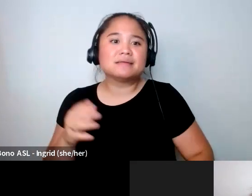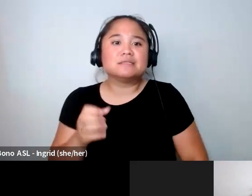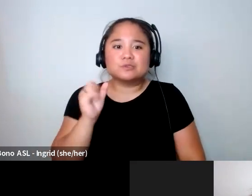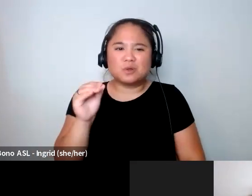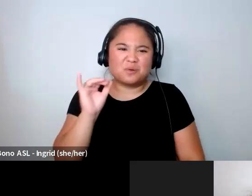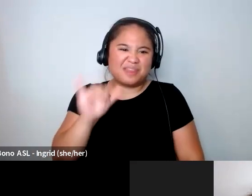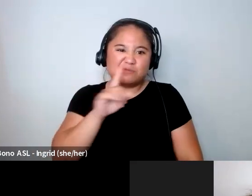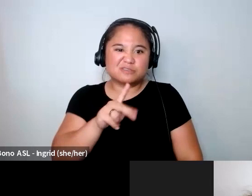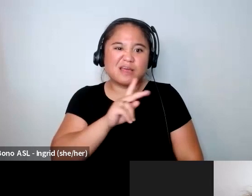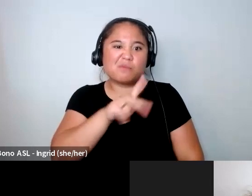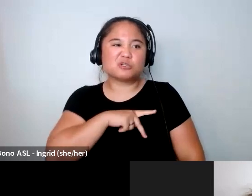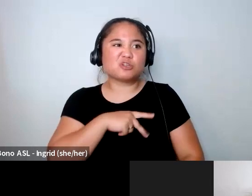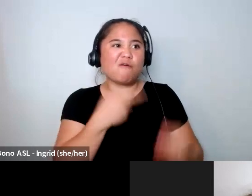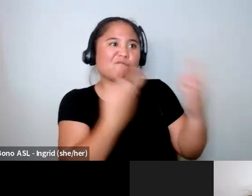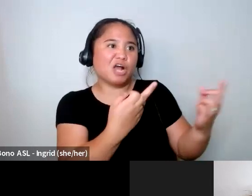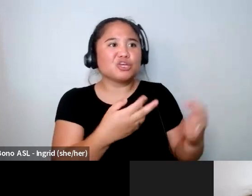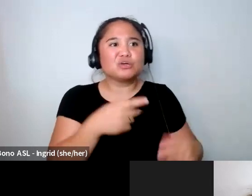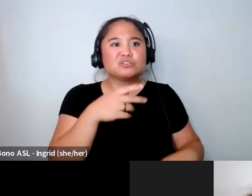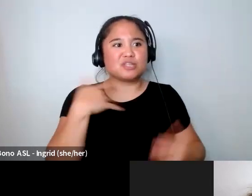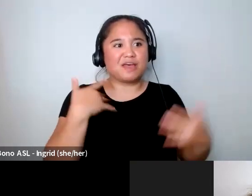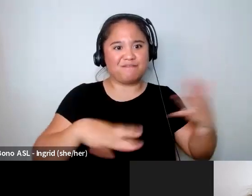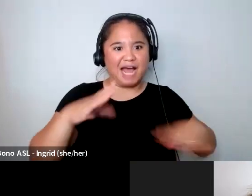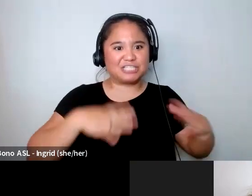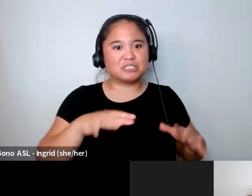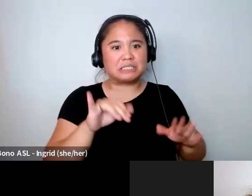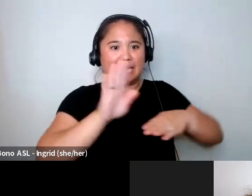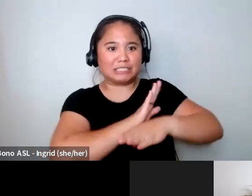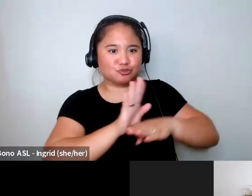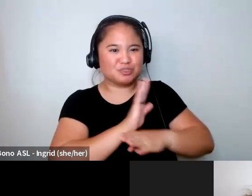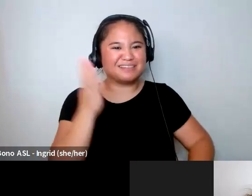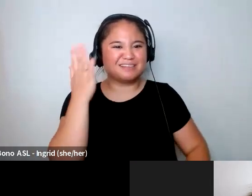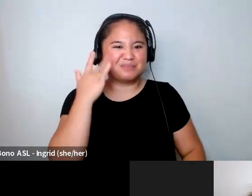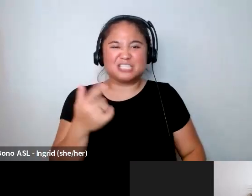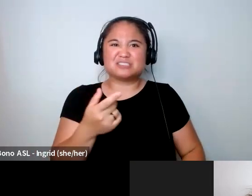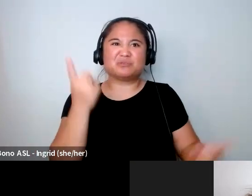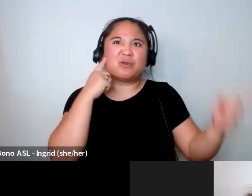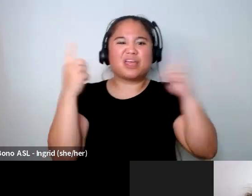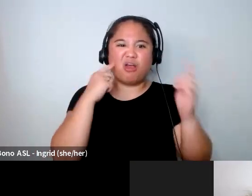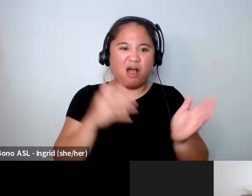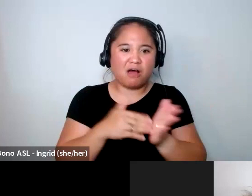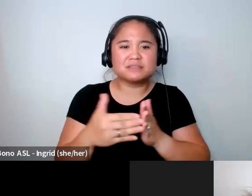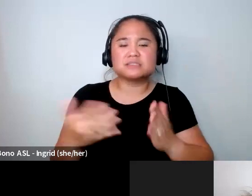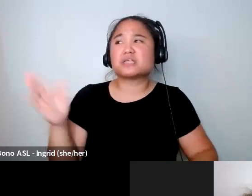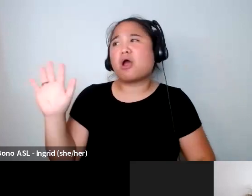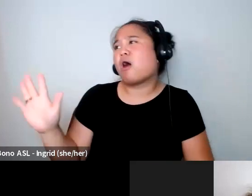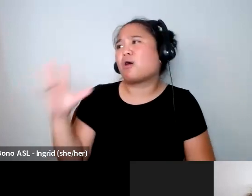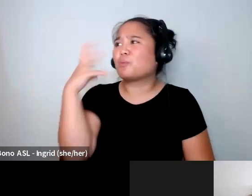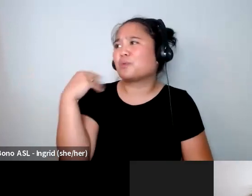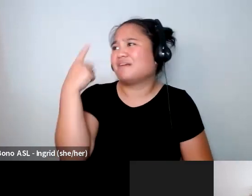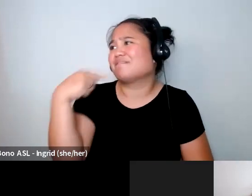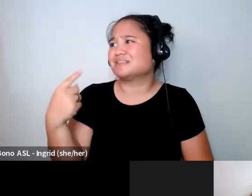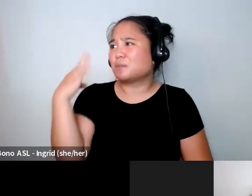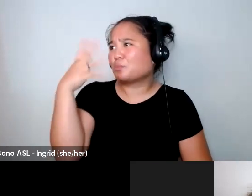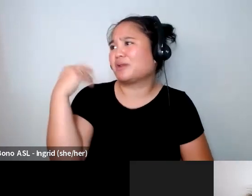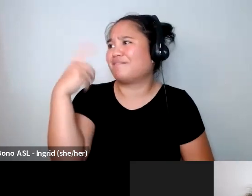like fuck you to the fashion industry because it was like you get here you hear all the time like such a pretty face such a pretty face